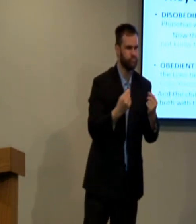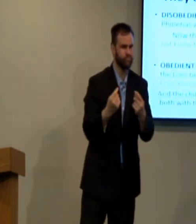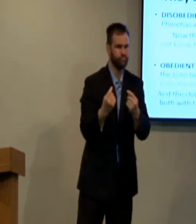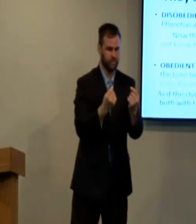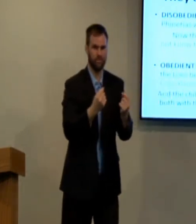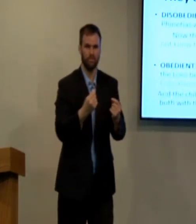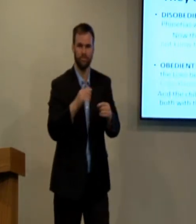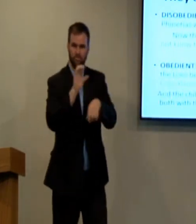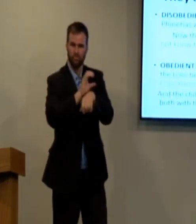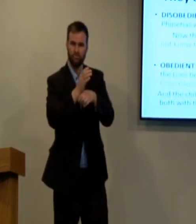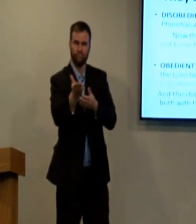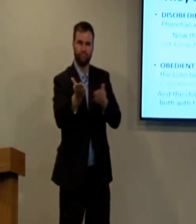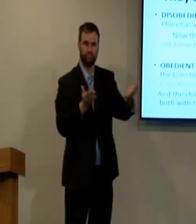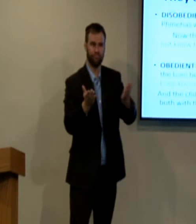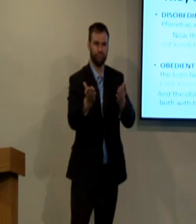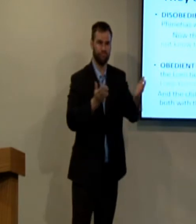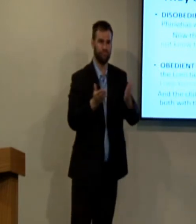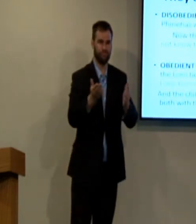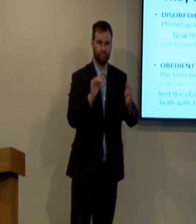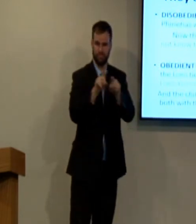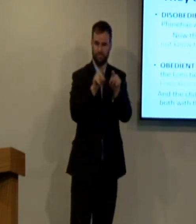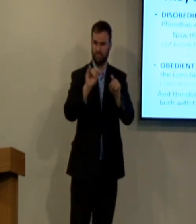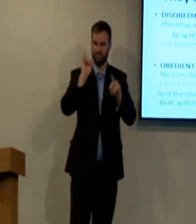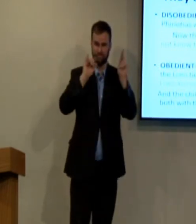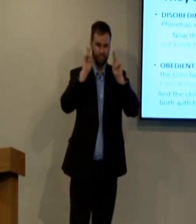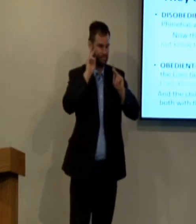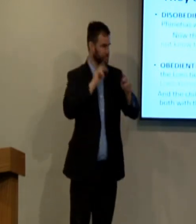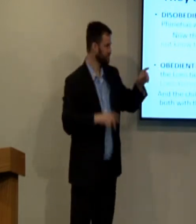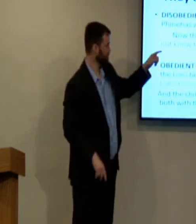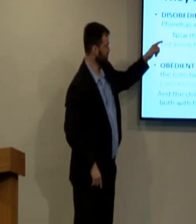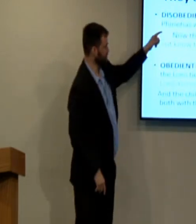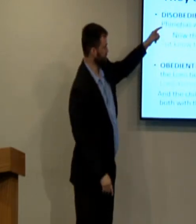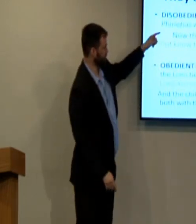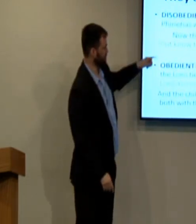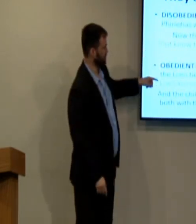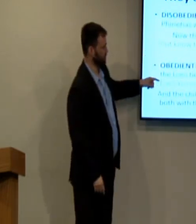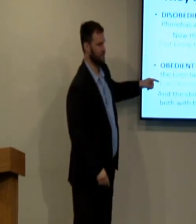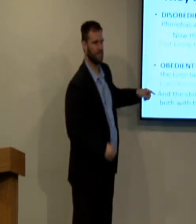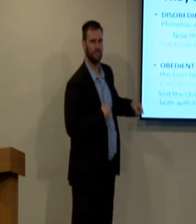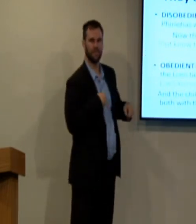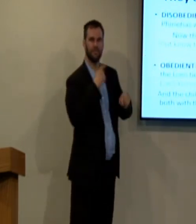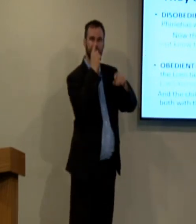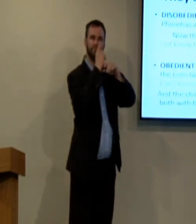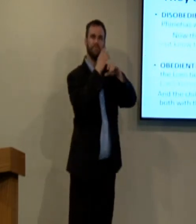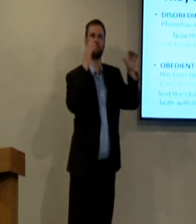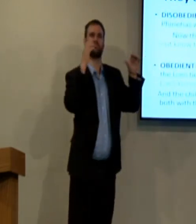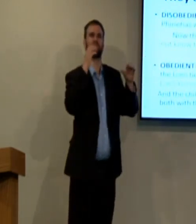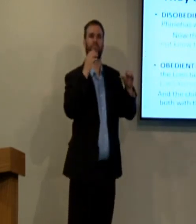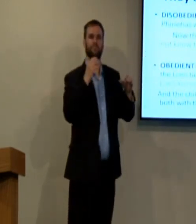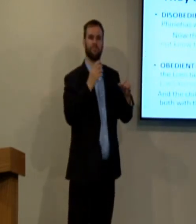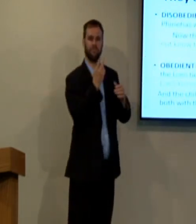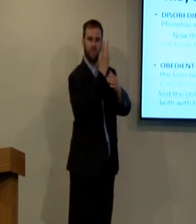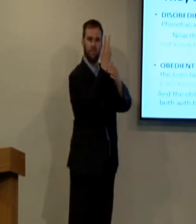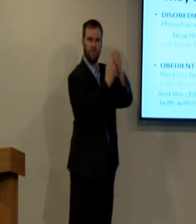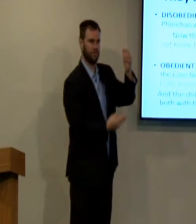they need to obey their parents and do what their parents tell them to do. Also, the people in church, we need to serve when God calls us to do that.